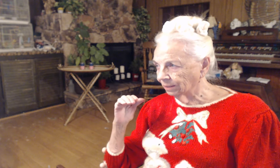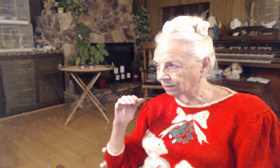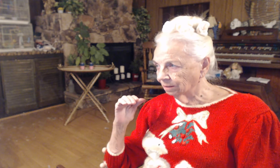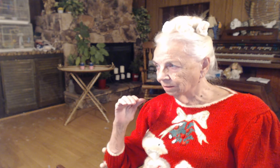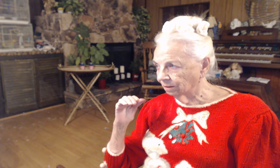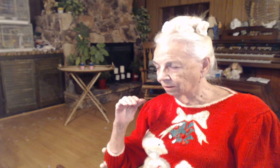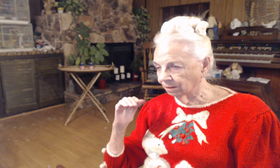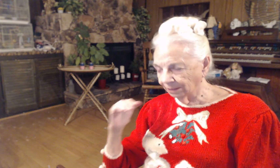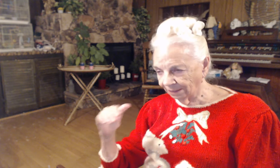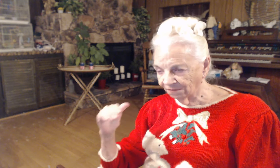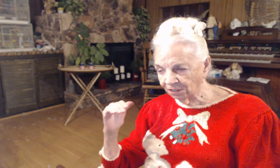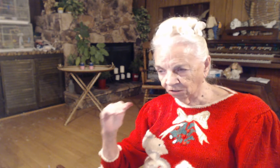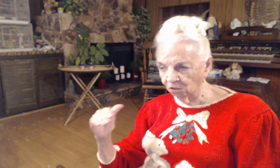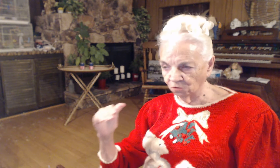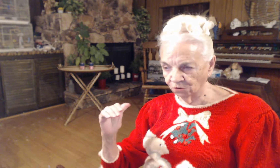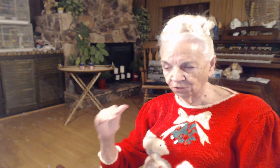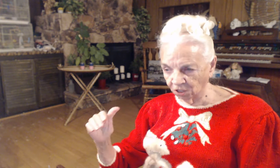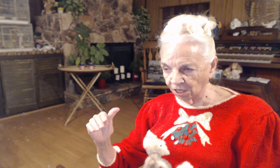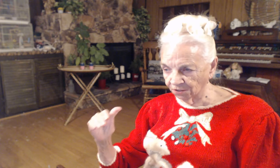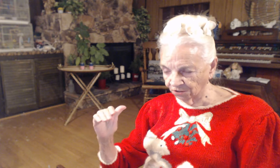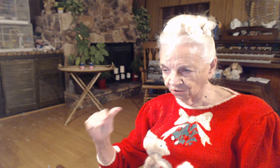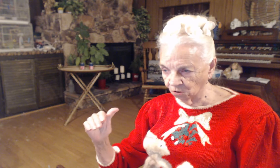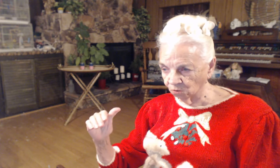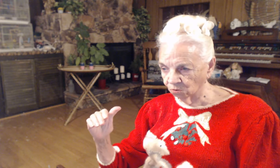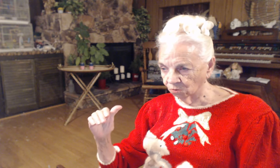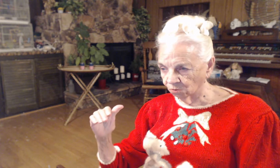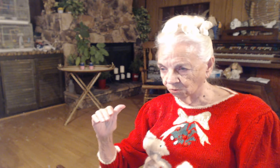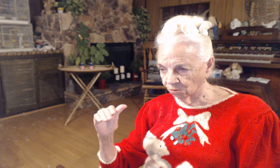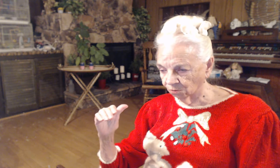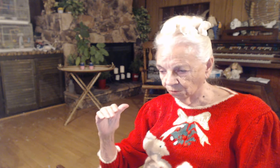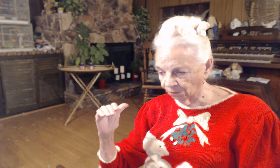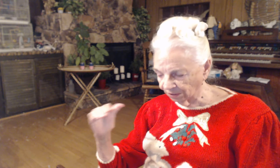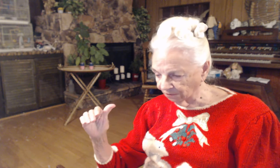And living close to God. To know the difference.